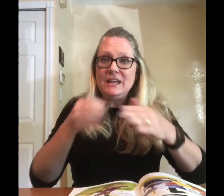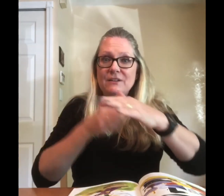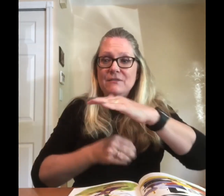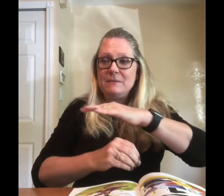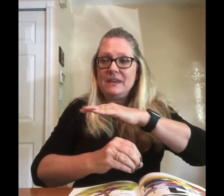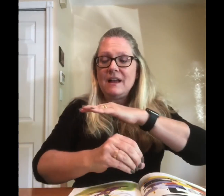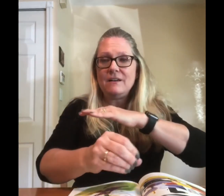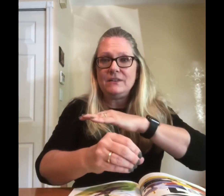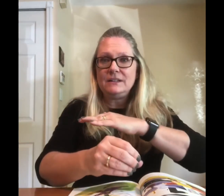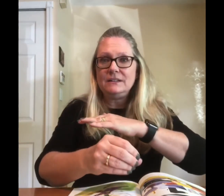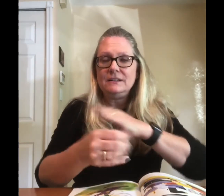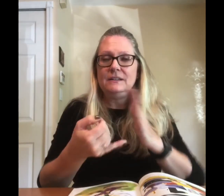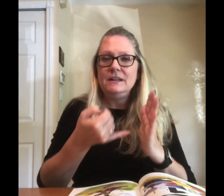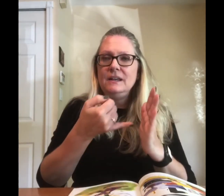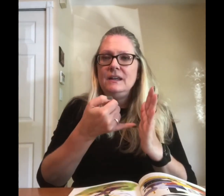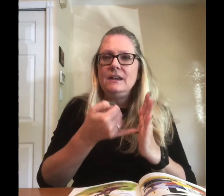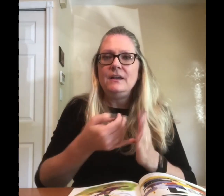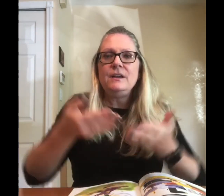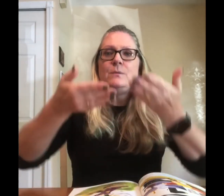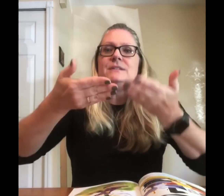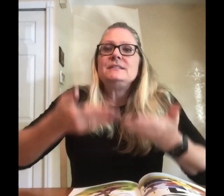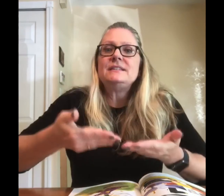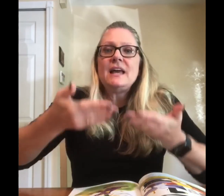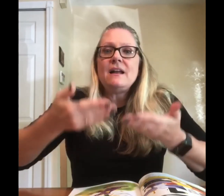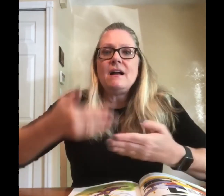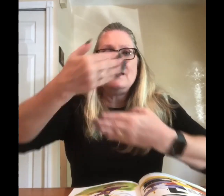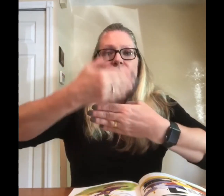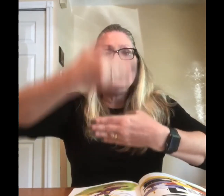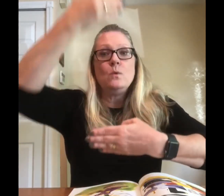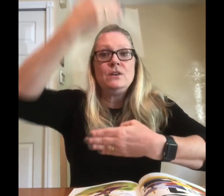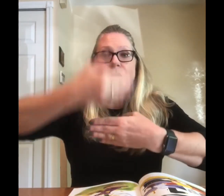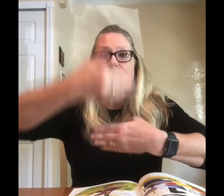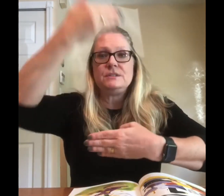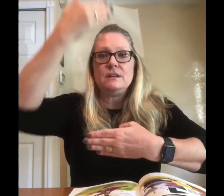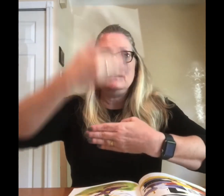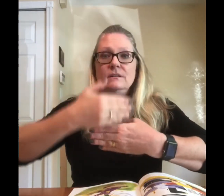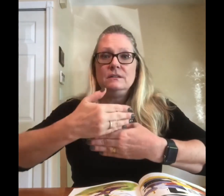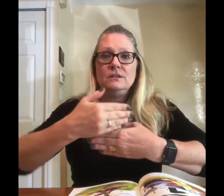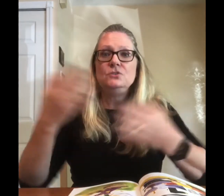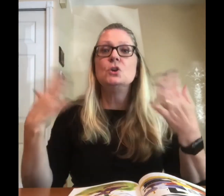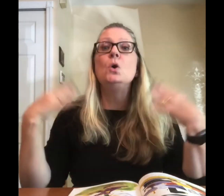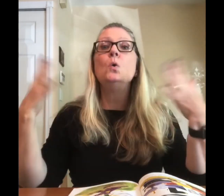from the oven it was set on the windowsill to cool